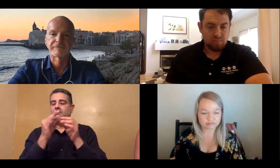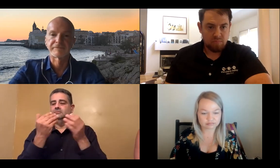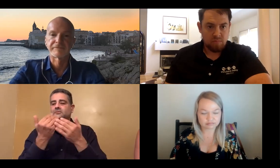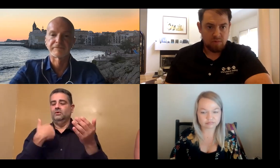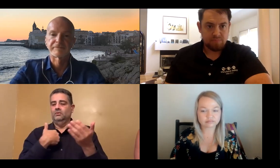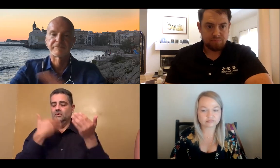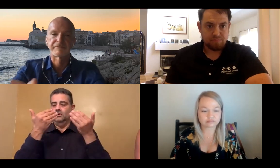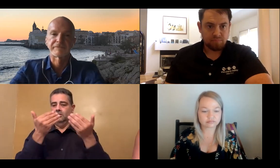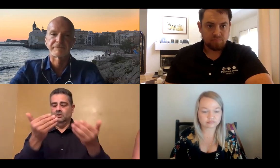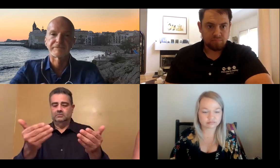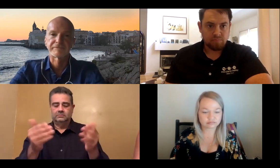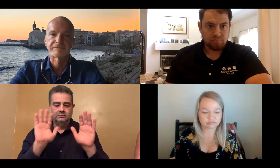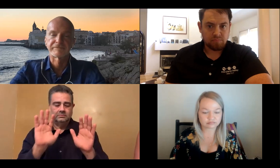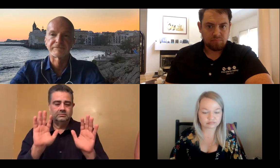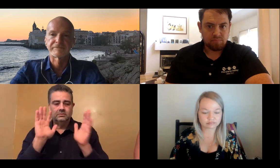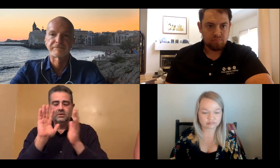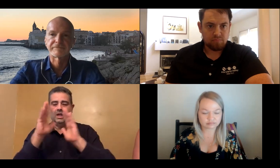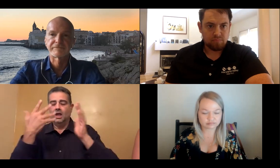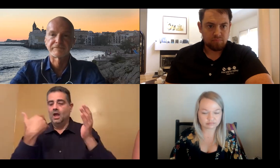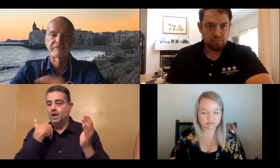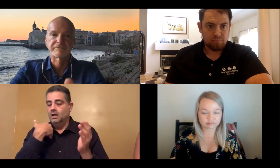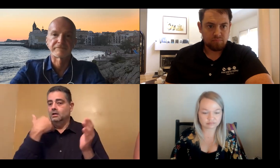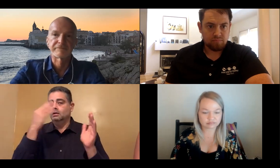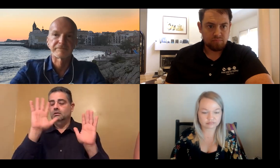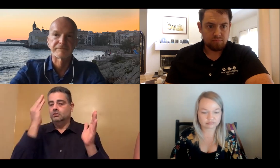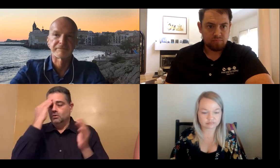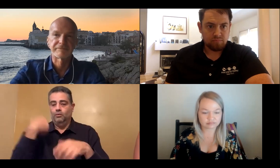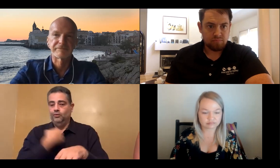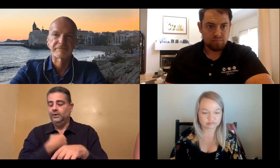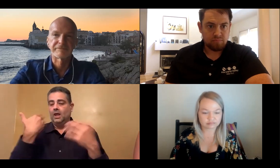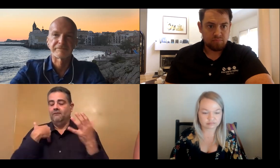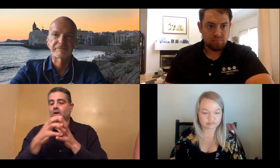I would like to share some closing comments, actually, before we do anything else.